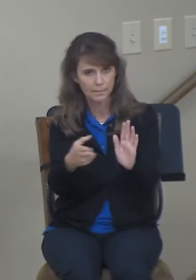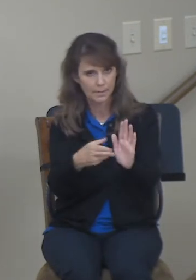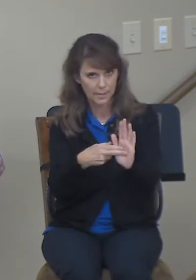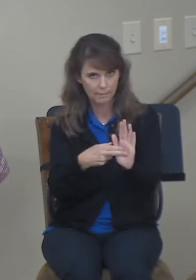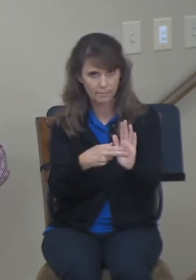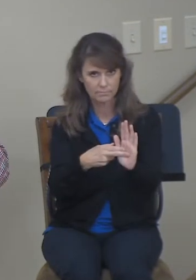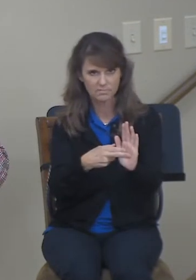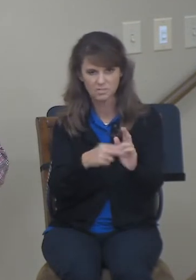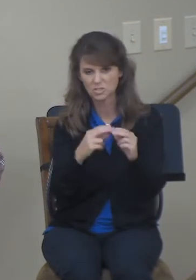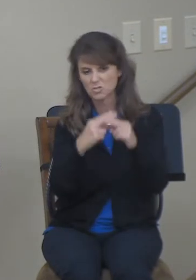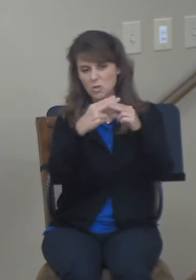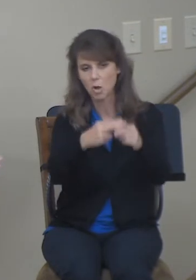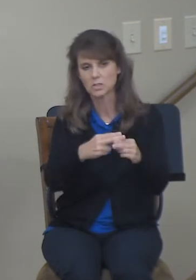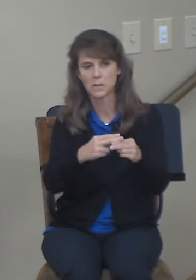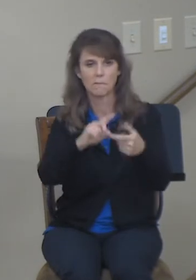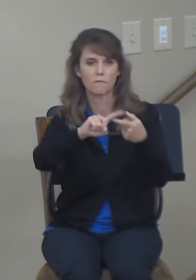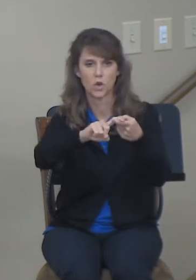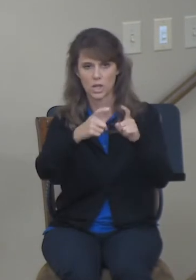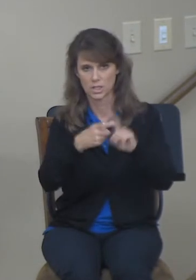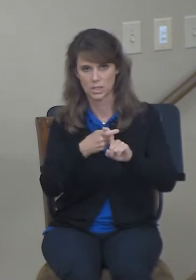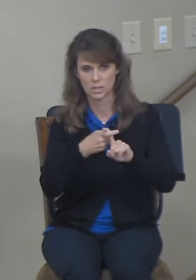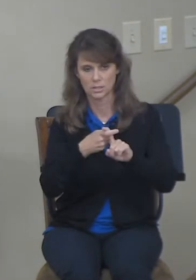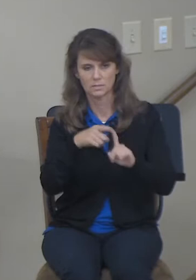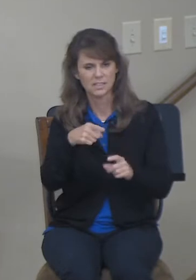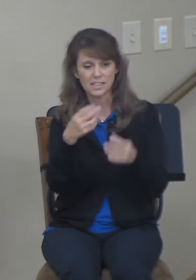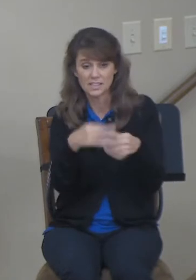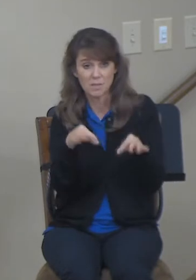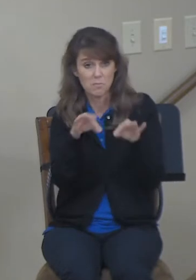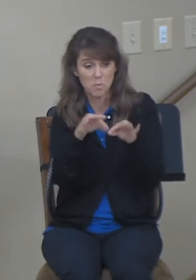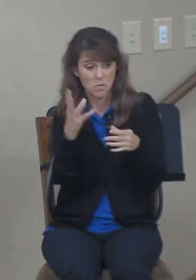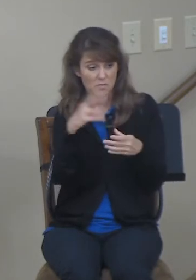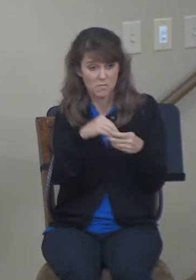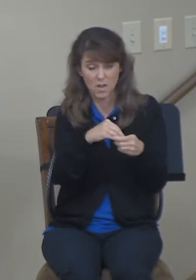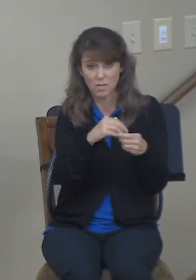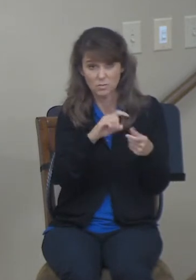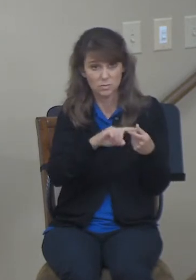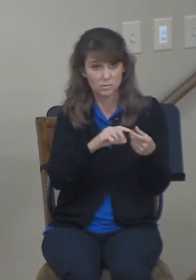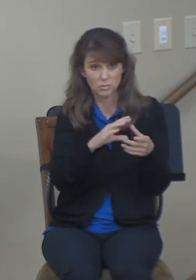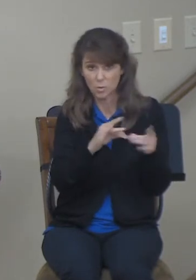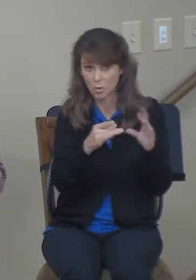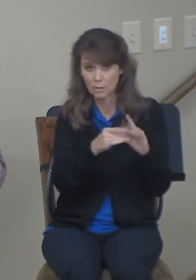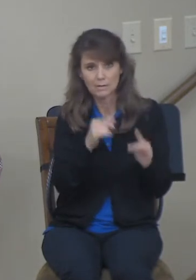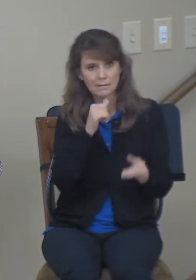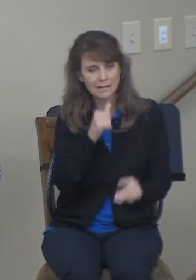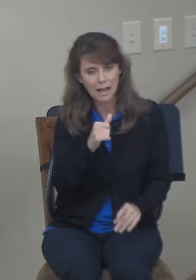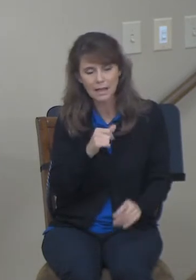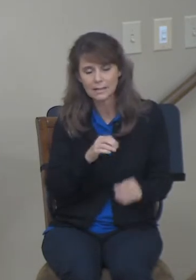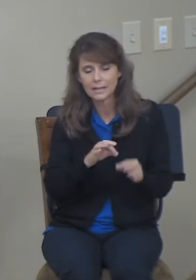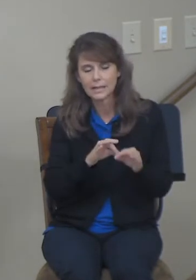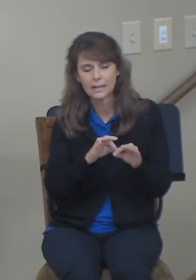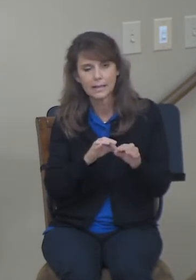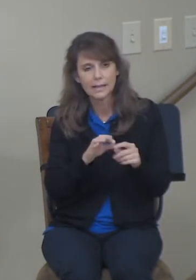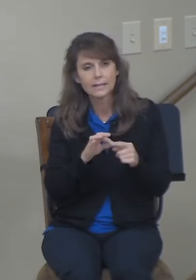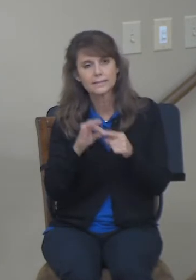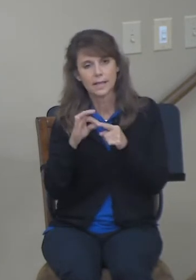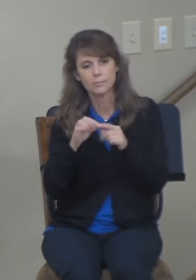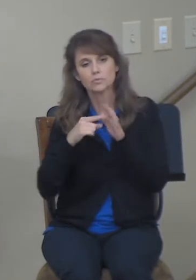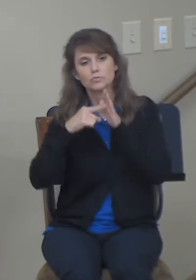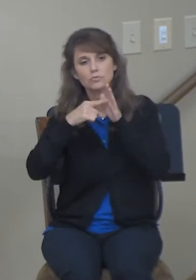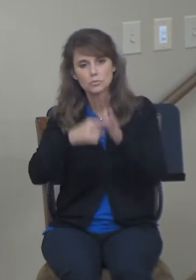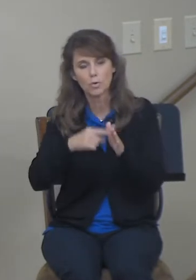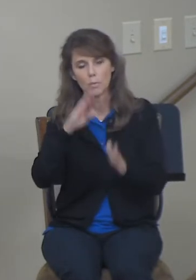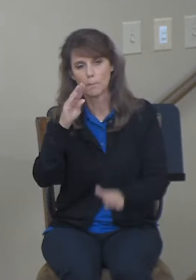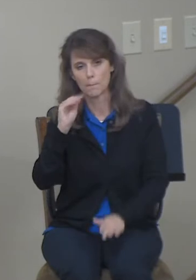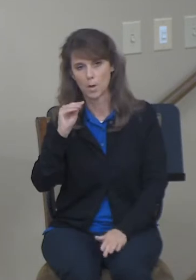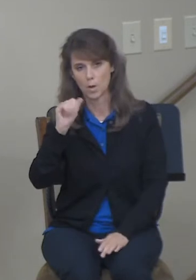the idea of so-and-so. He's really not important to the story except to see how much this redemption or this redemptive